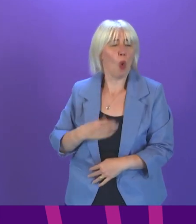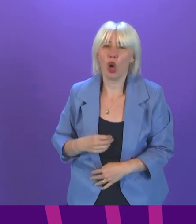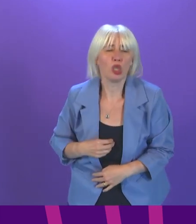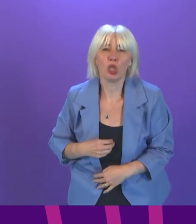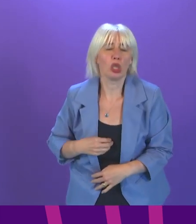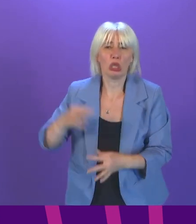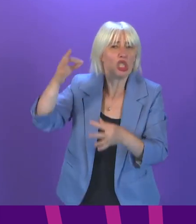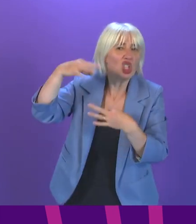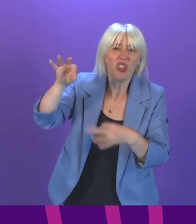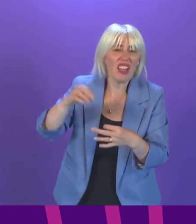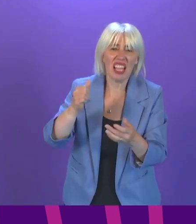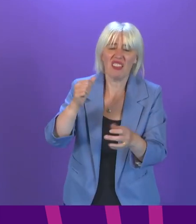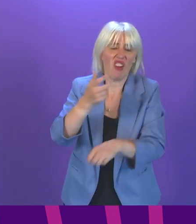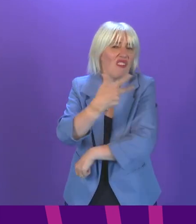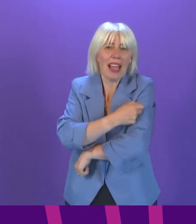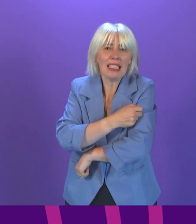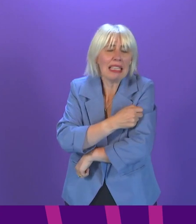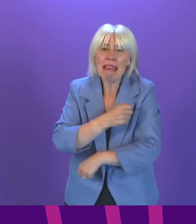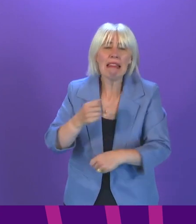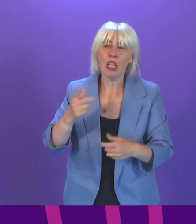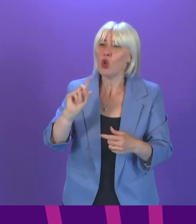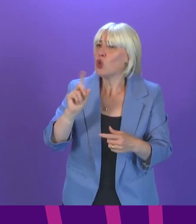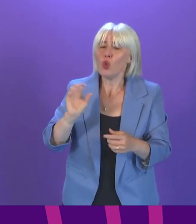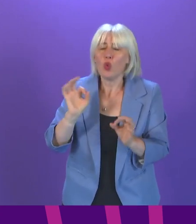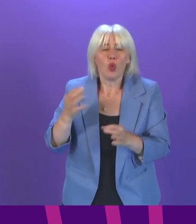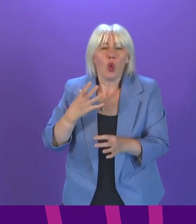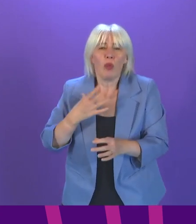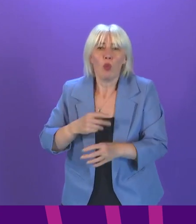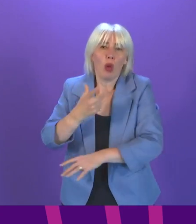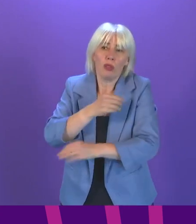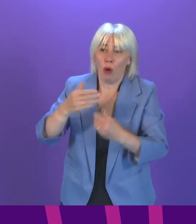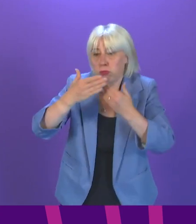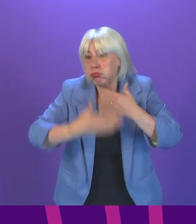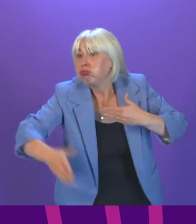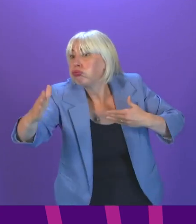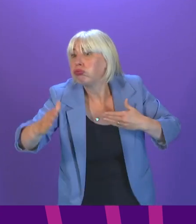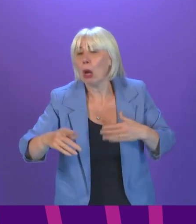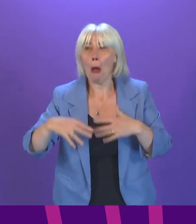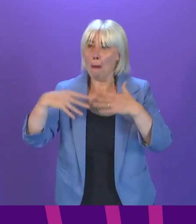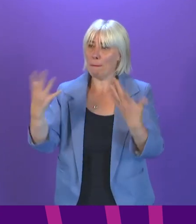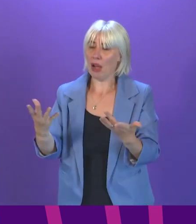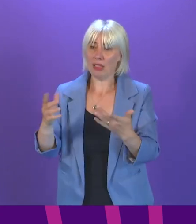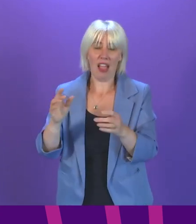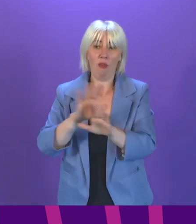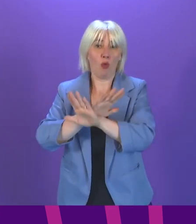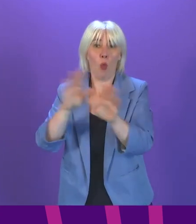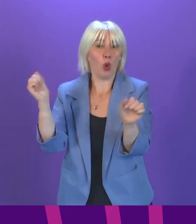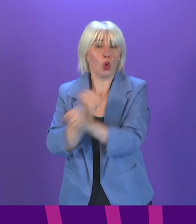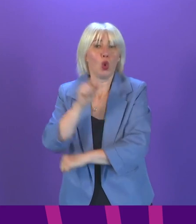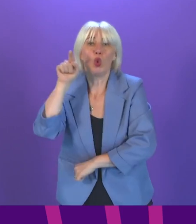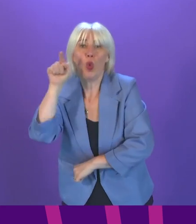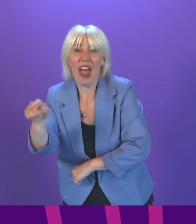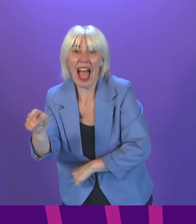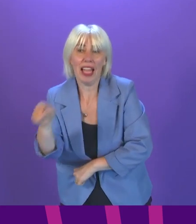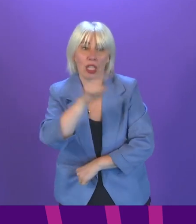certification and nobody wants it to be in place for any longer than is necessary. But the alternative to that, particularly in higher risk settings,